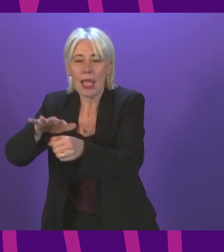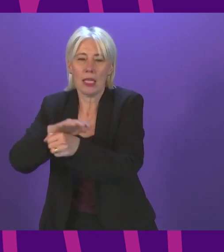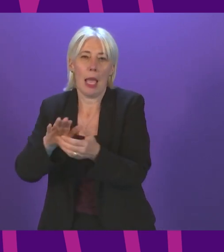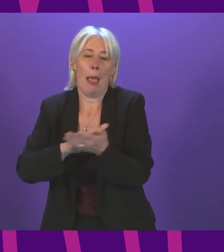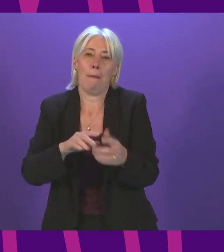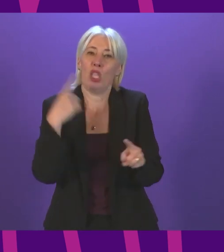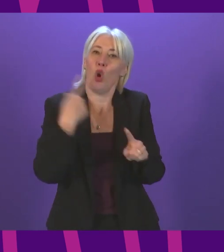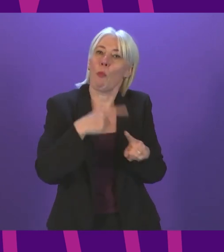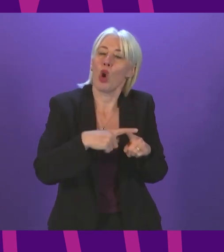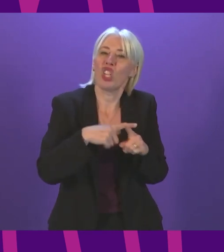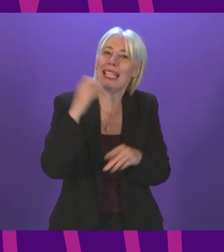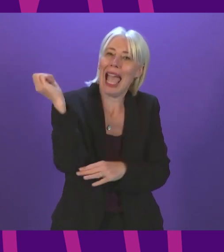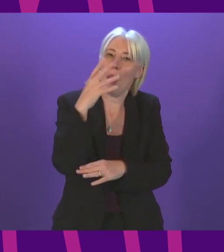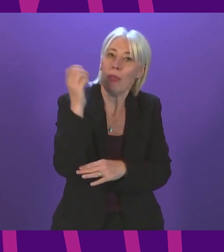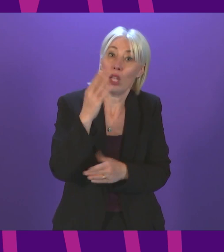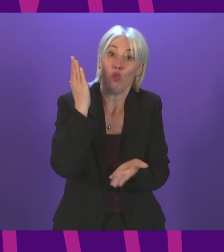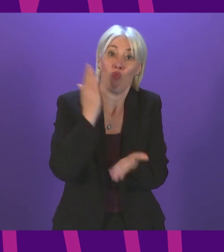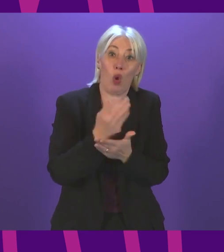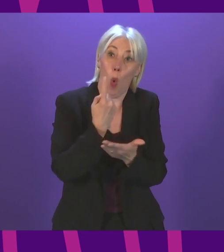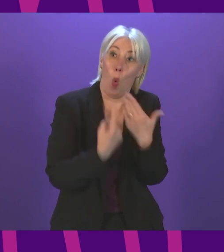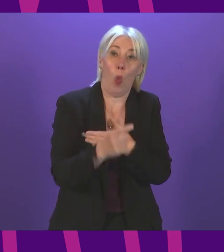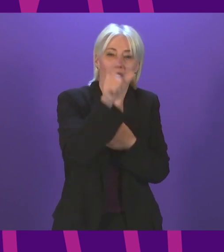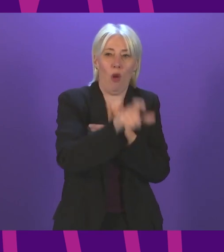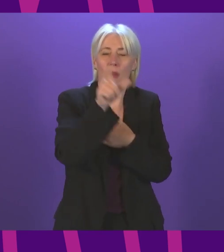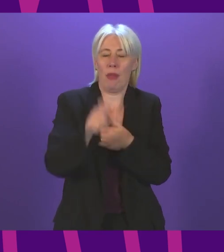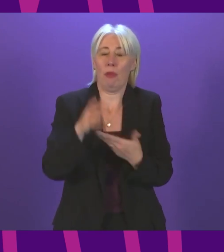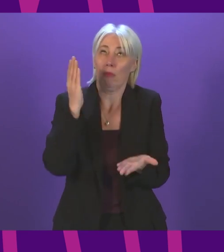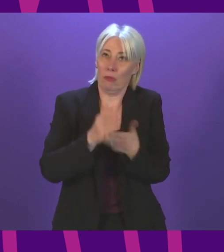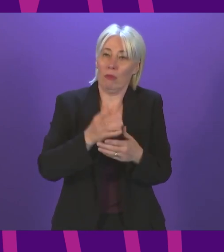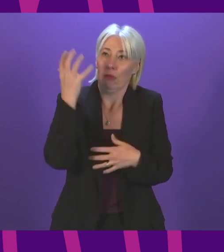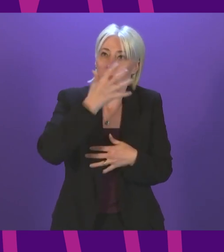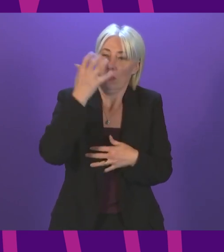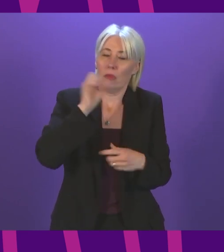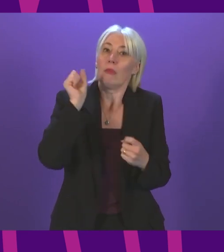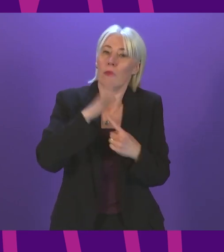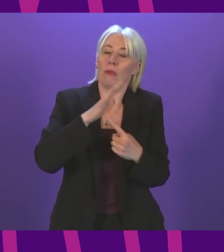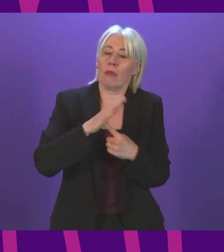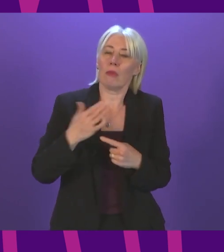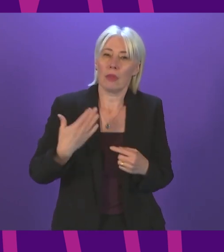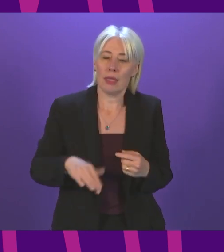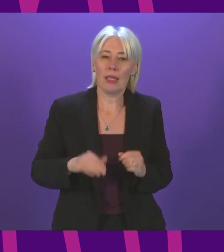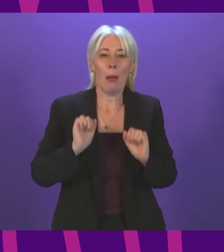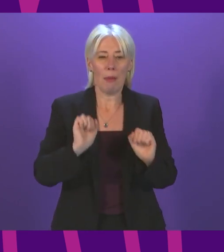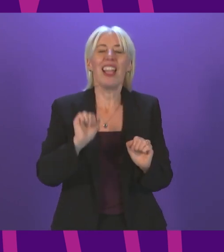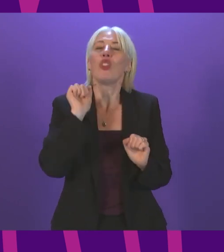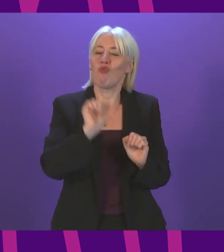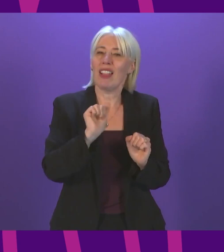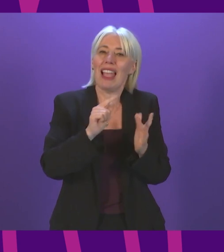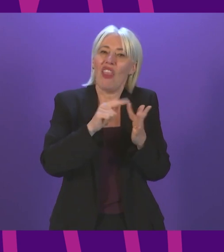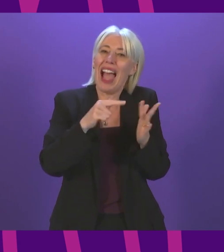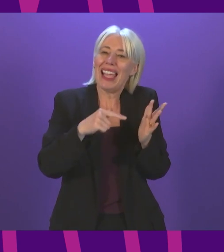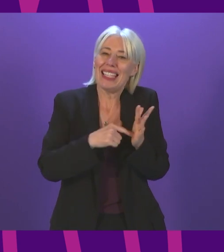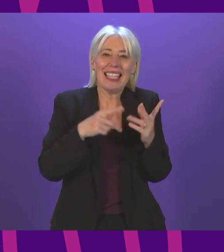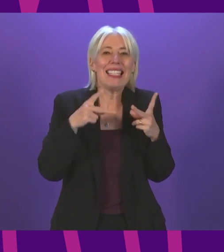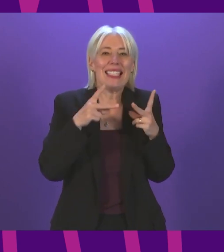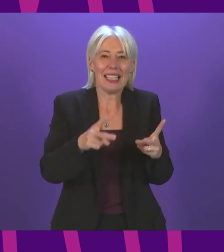emergency ambulances available only for those patients most in need of that particular resource. But her point about the actual IT system itself is